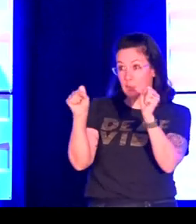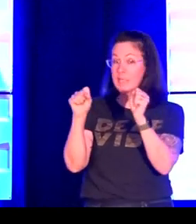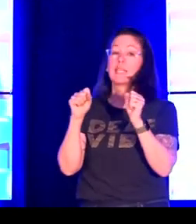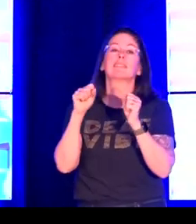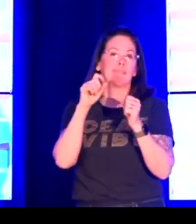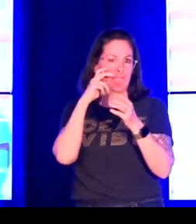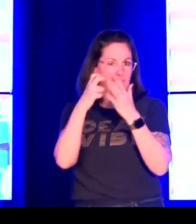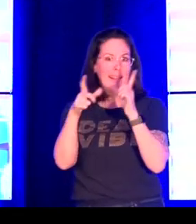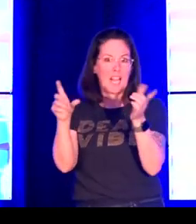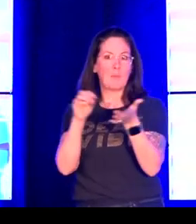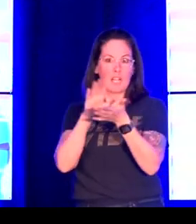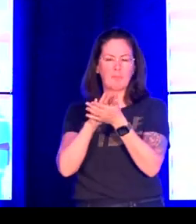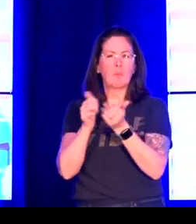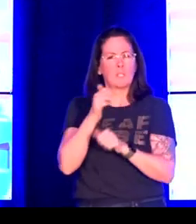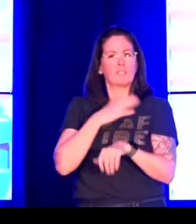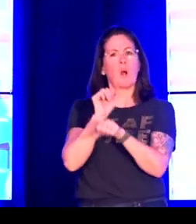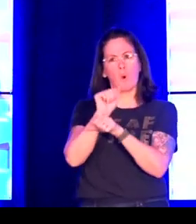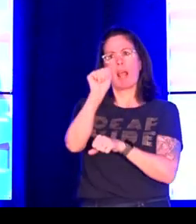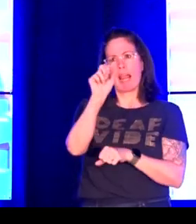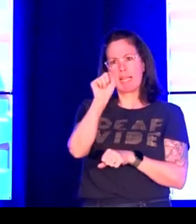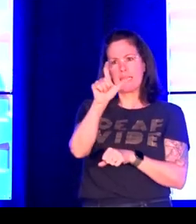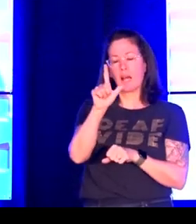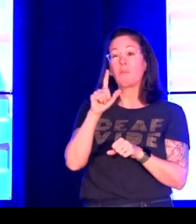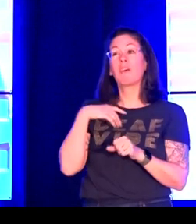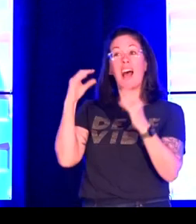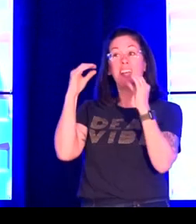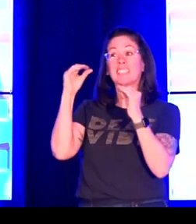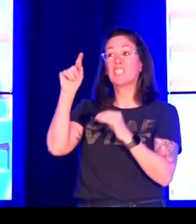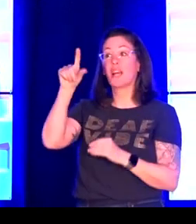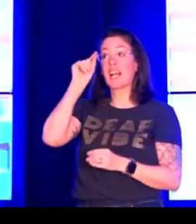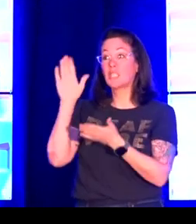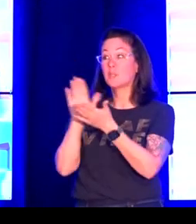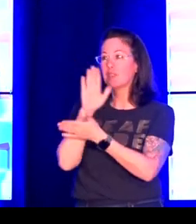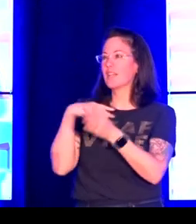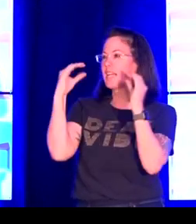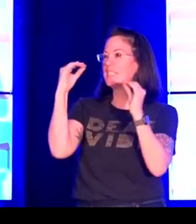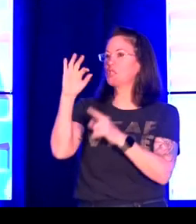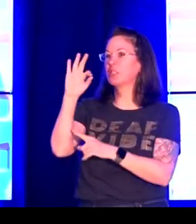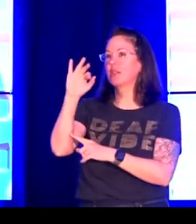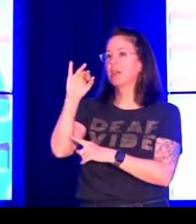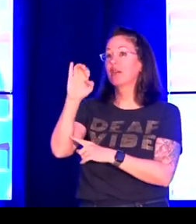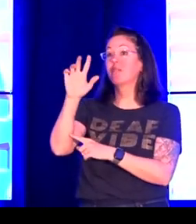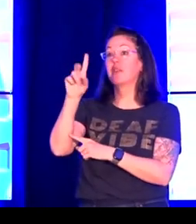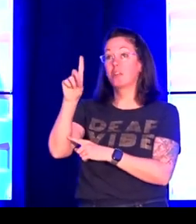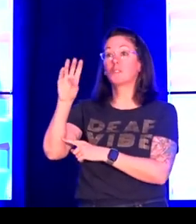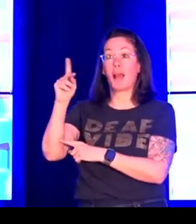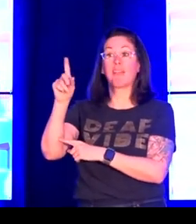of language documentation came back to the US I was in a linguistics program at Gallaudet